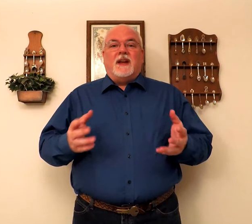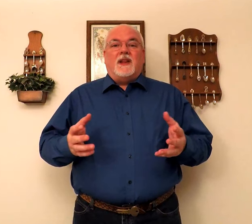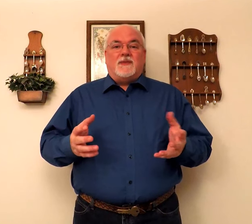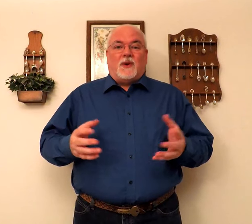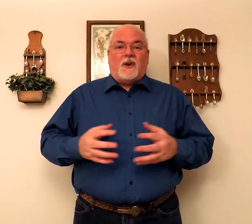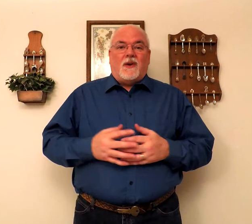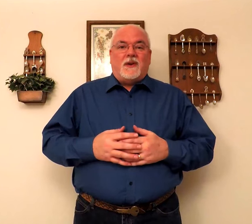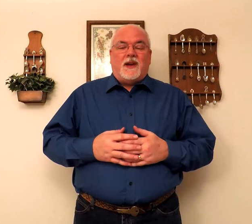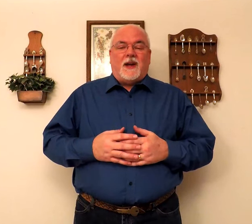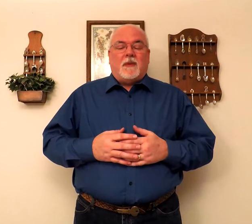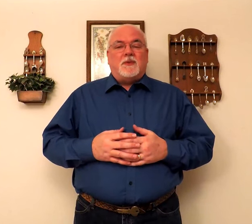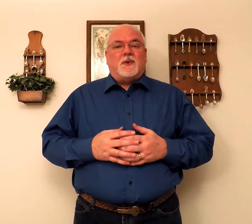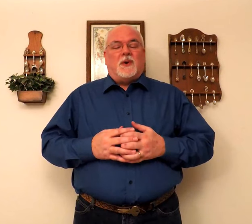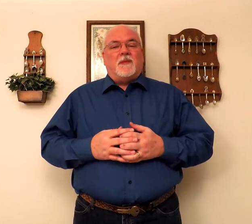together for a long time, I'm sure.